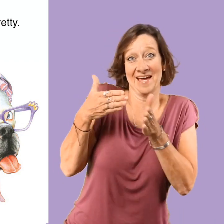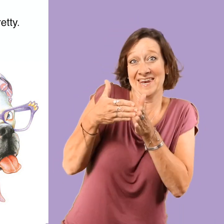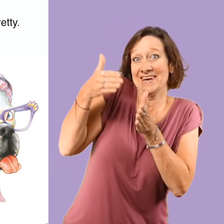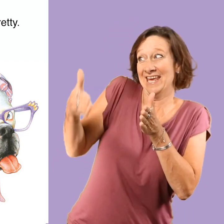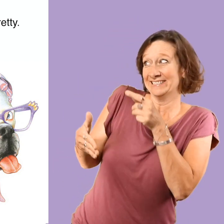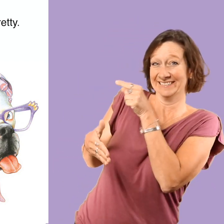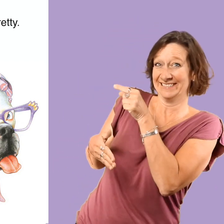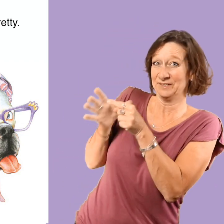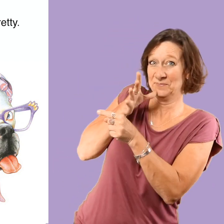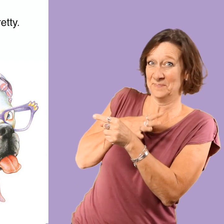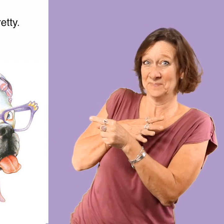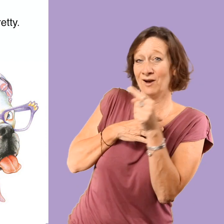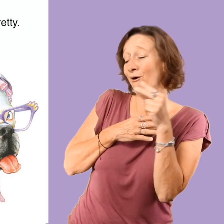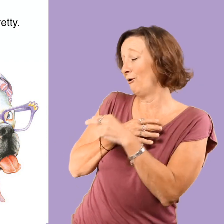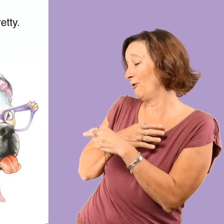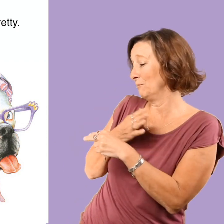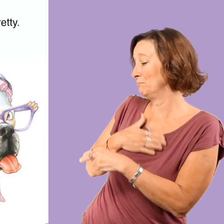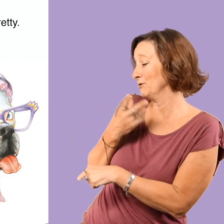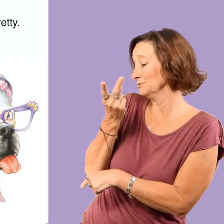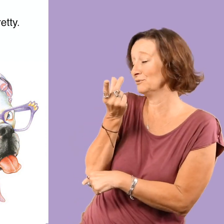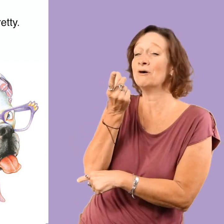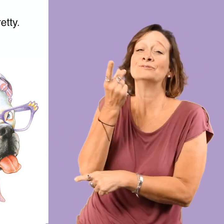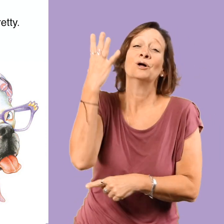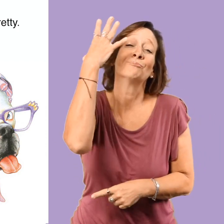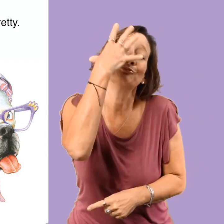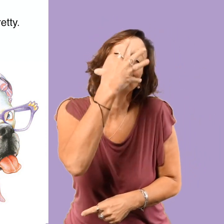The lady next door actually thinks she's pretty.